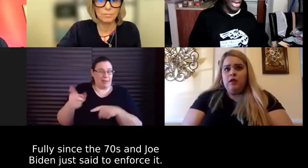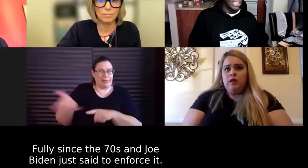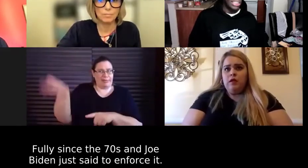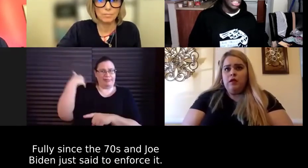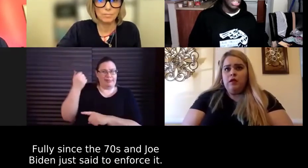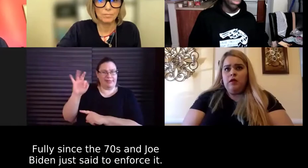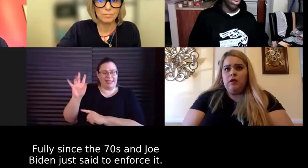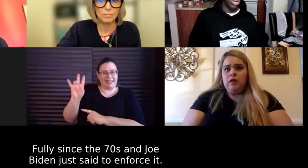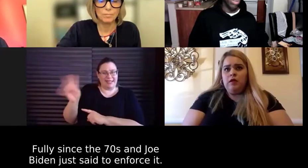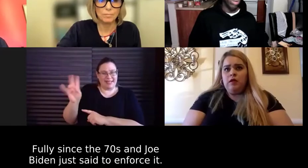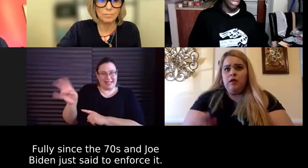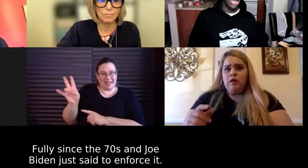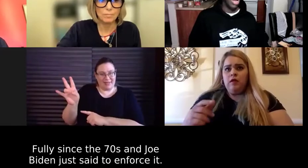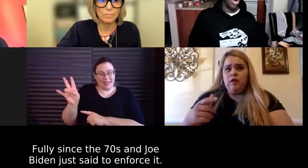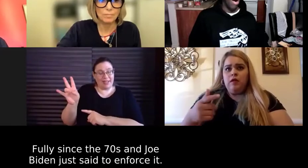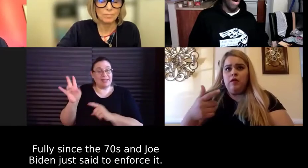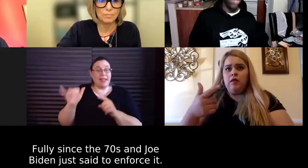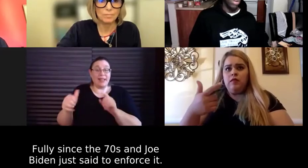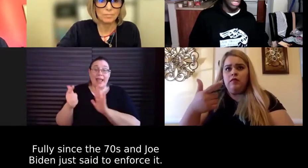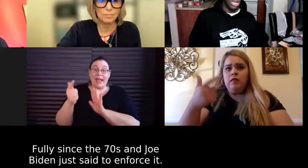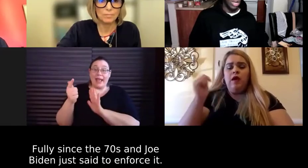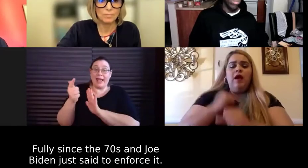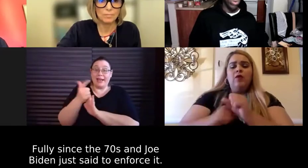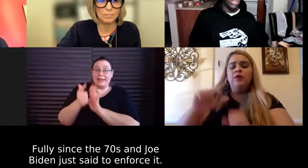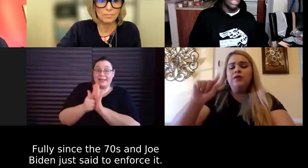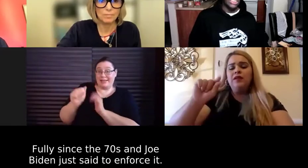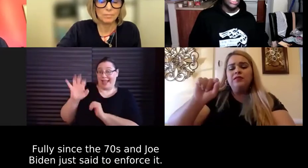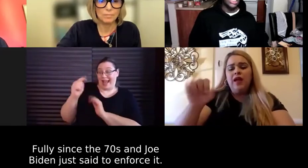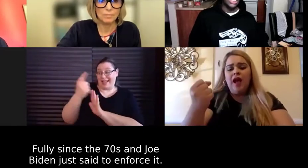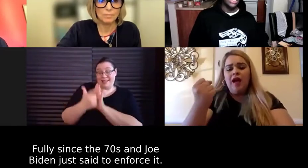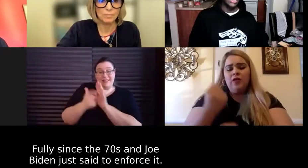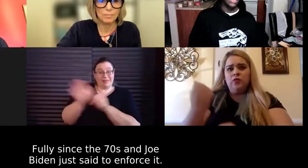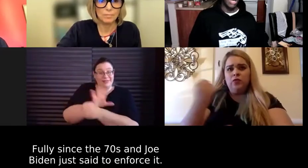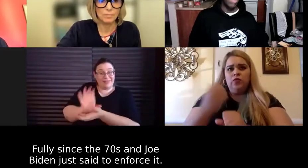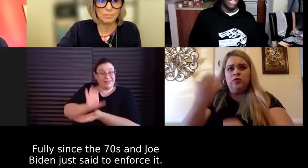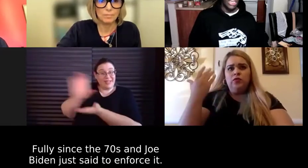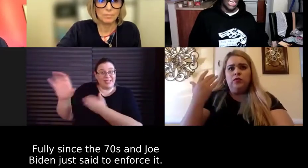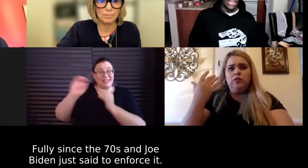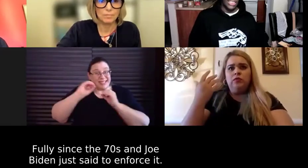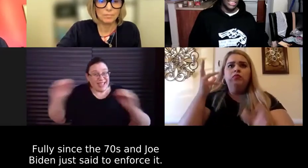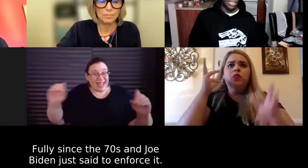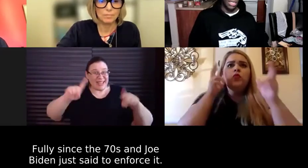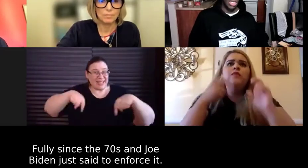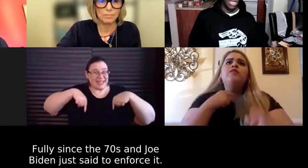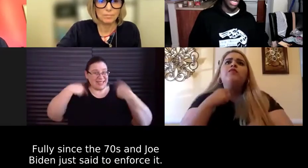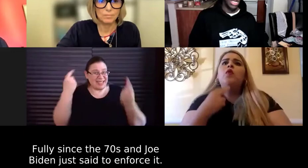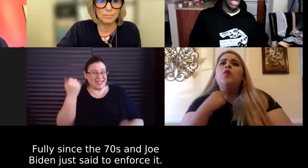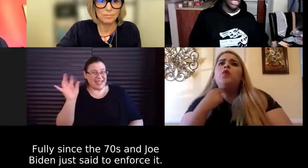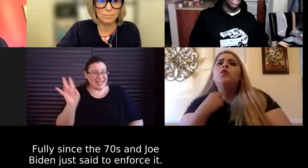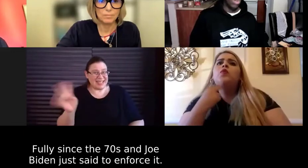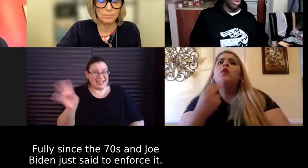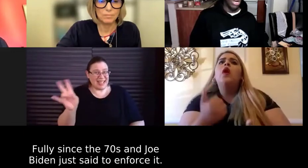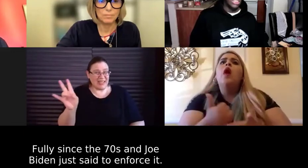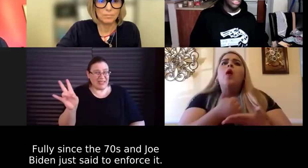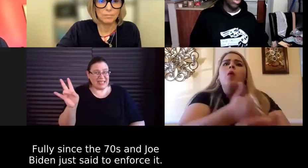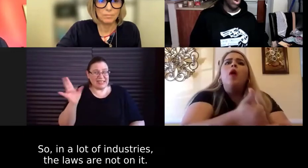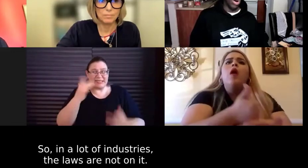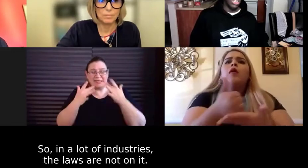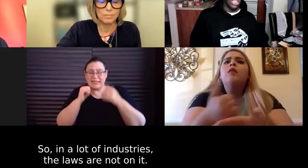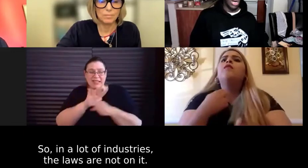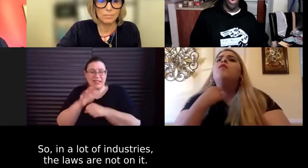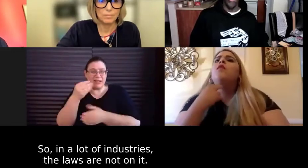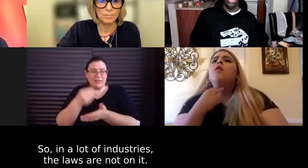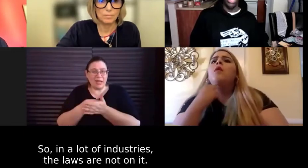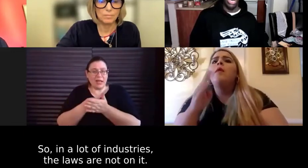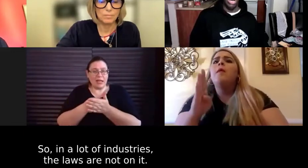act hasn't been fully funded, or fully enforced since the 70s. And Joe Biden just woke